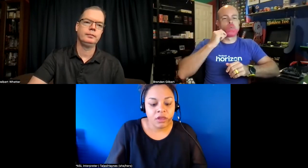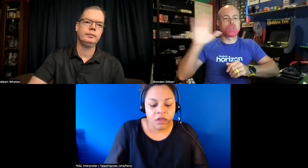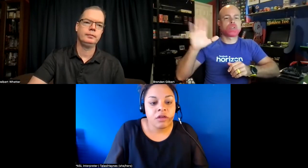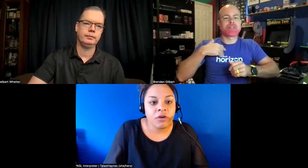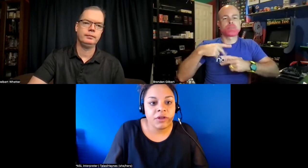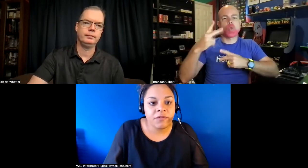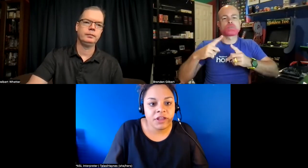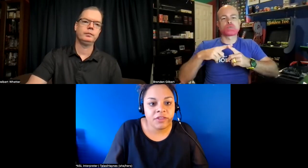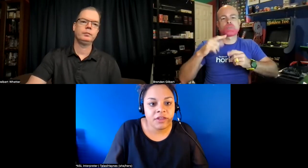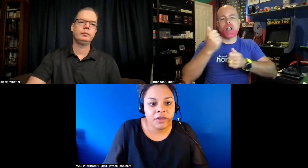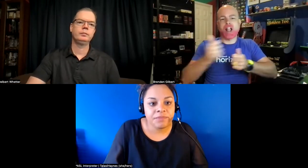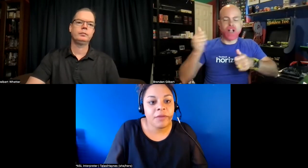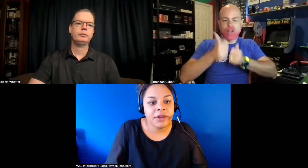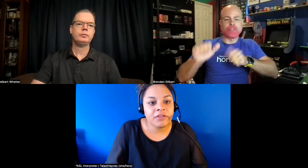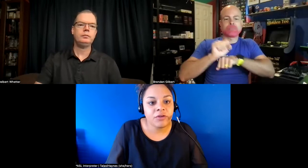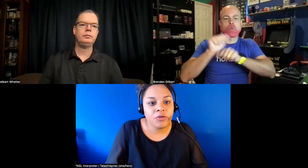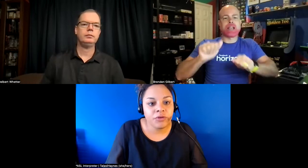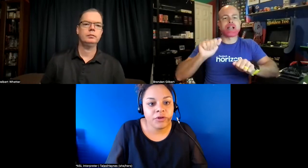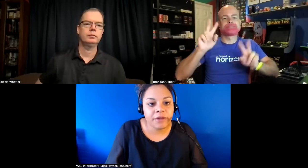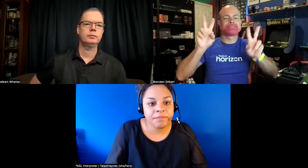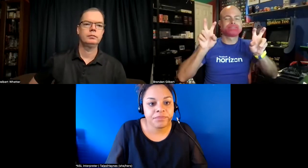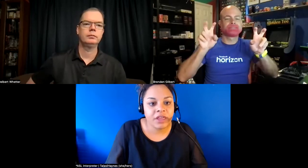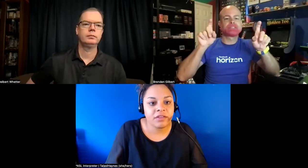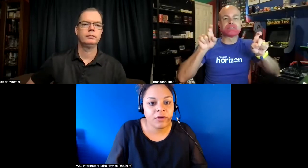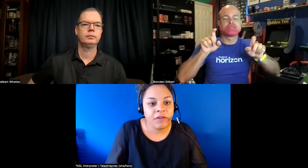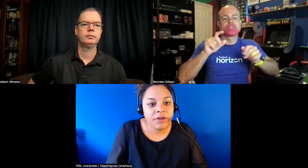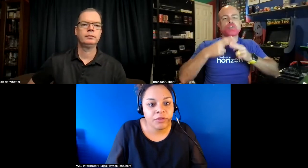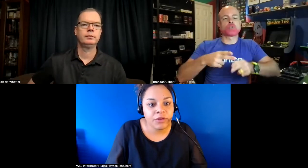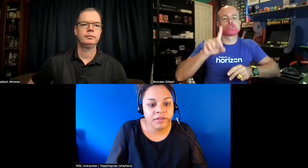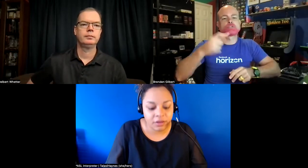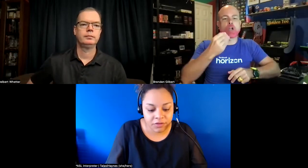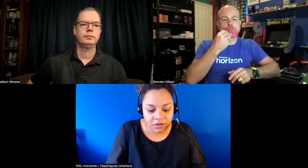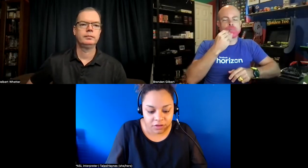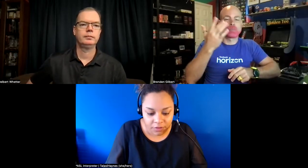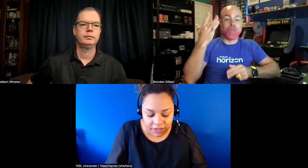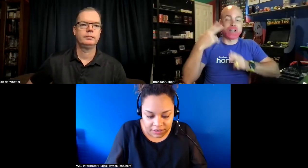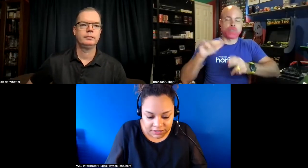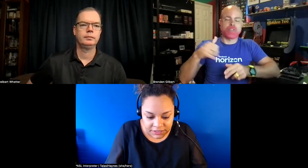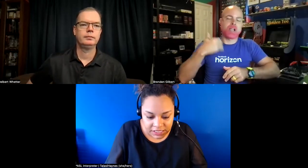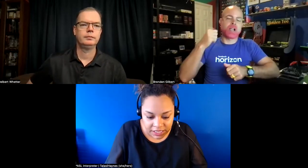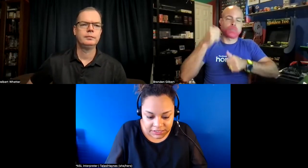so it's funny the company has their own program and so every employee is able to go ahead and test